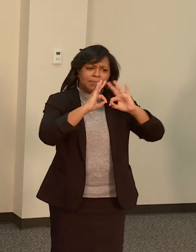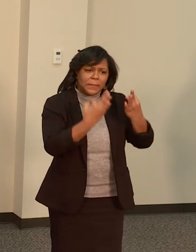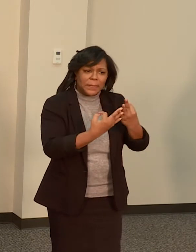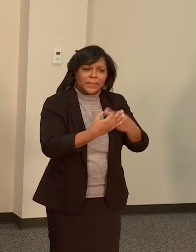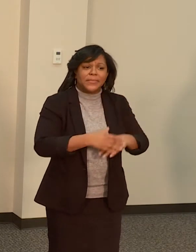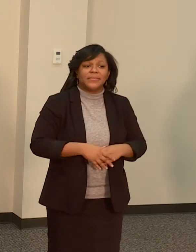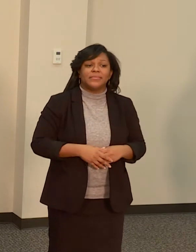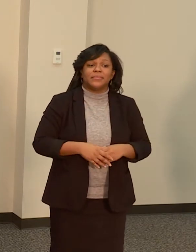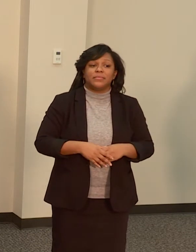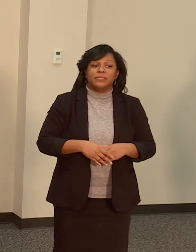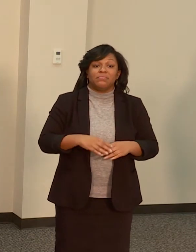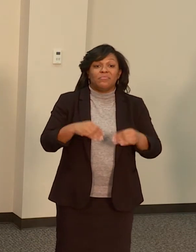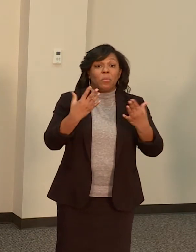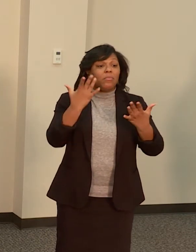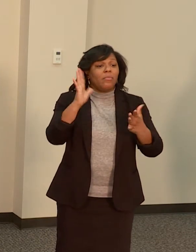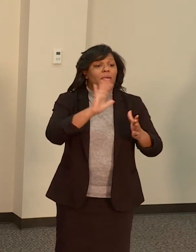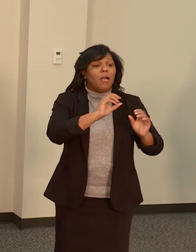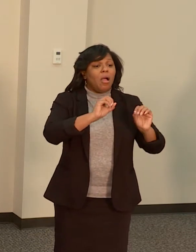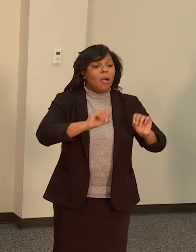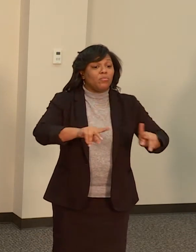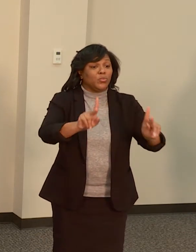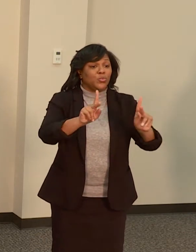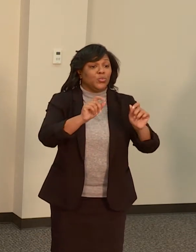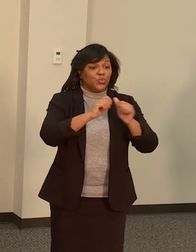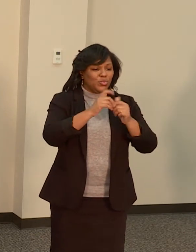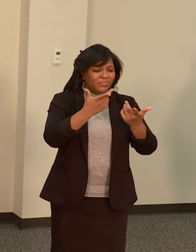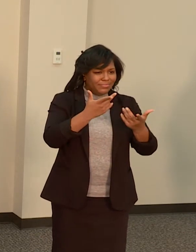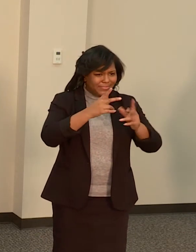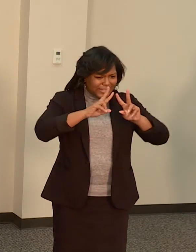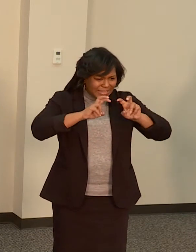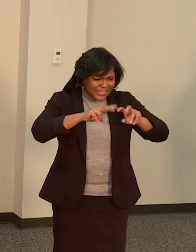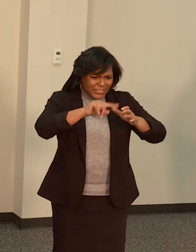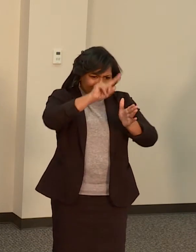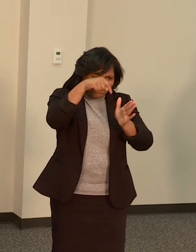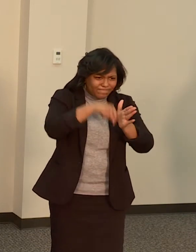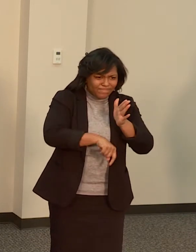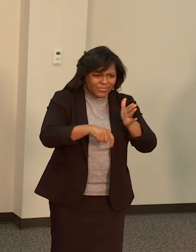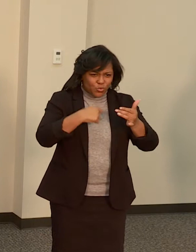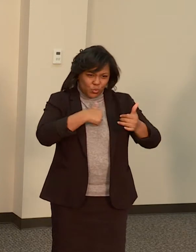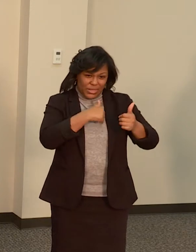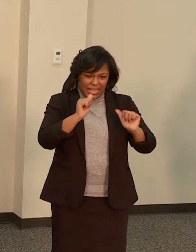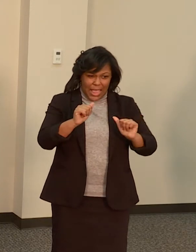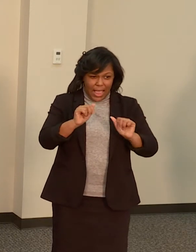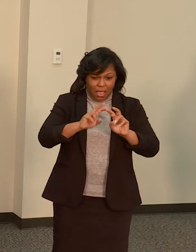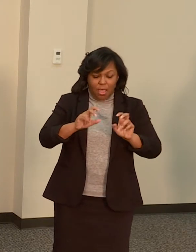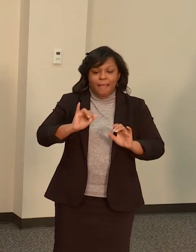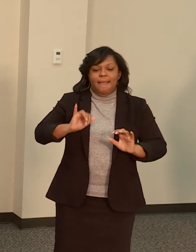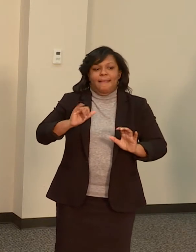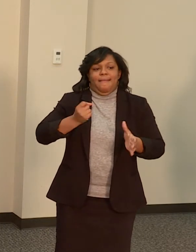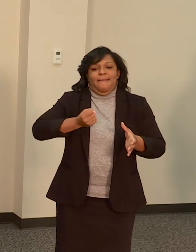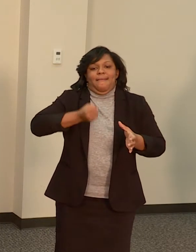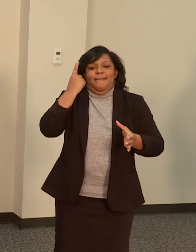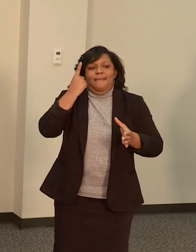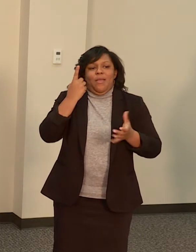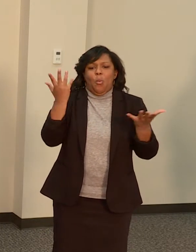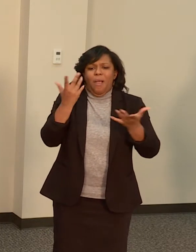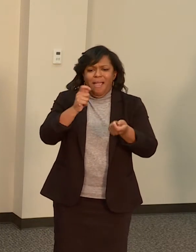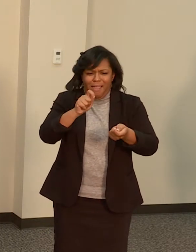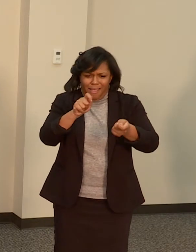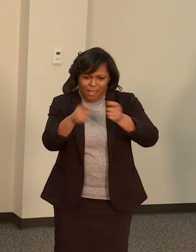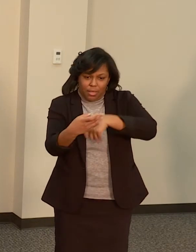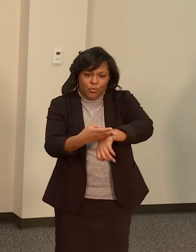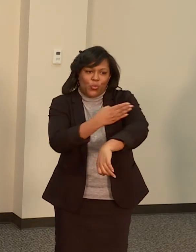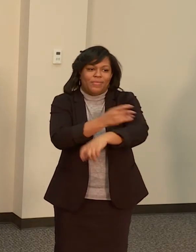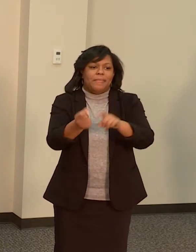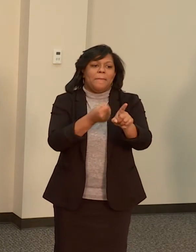with us in a deeper level where we can see the change and the impact while providing